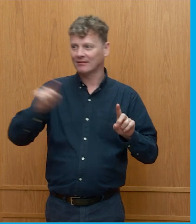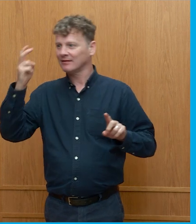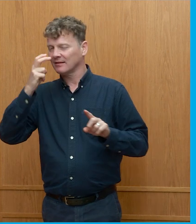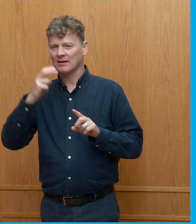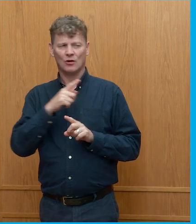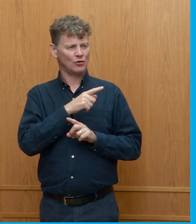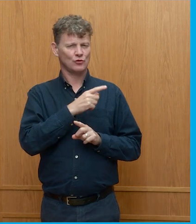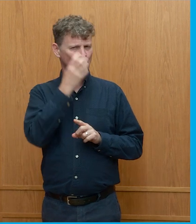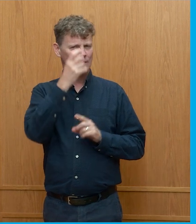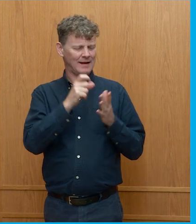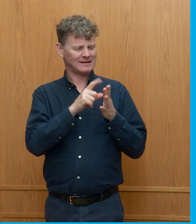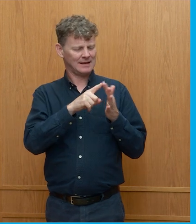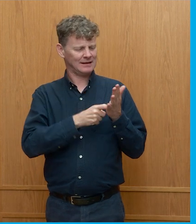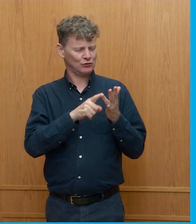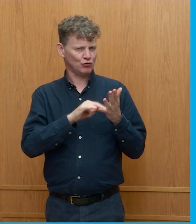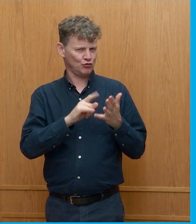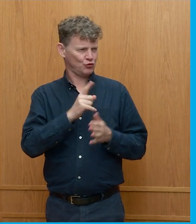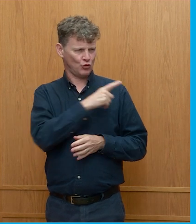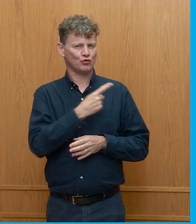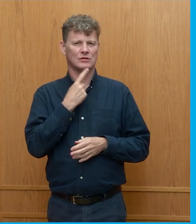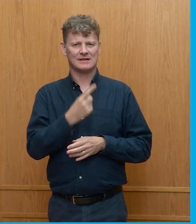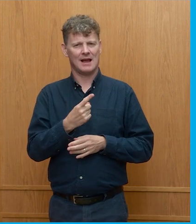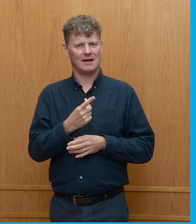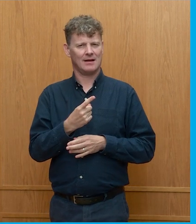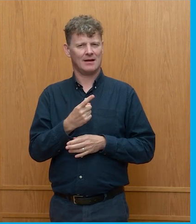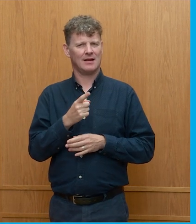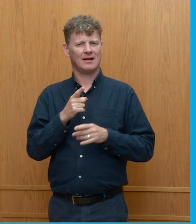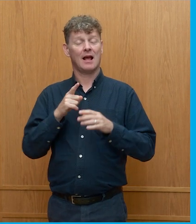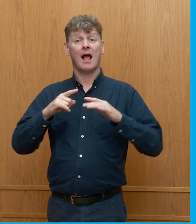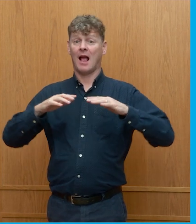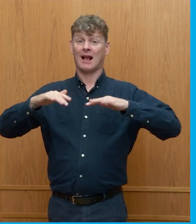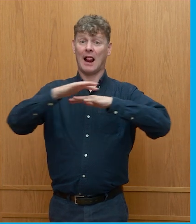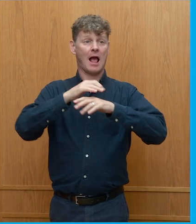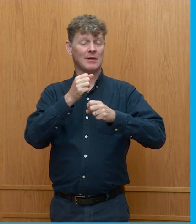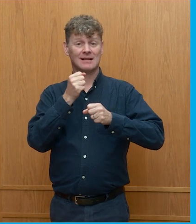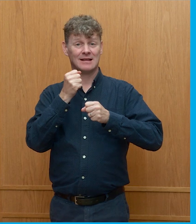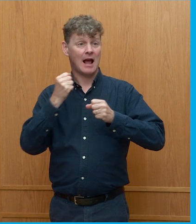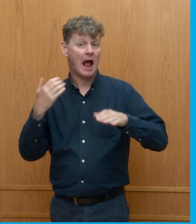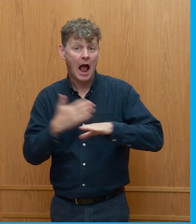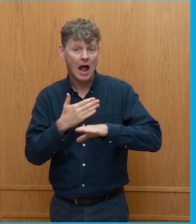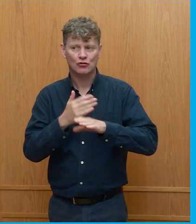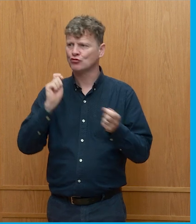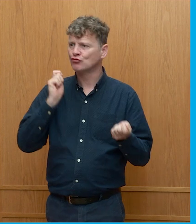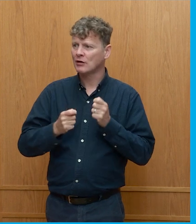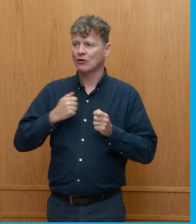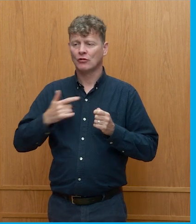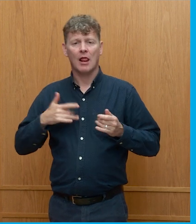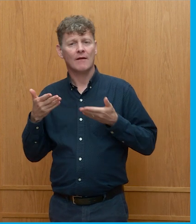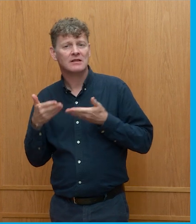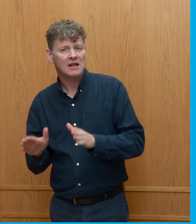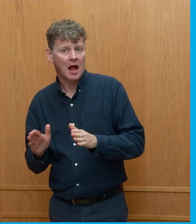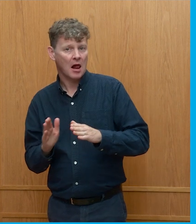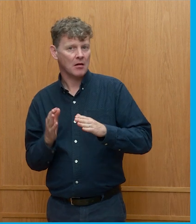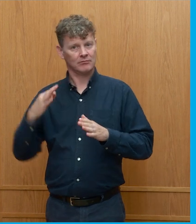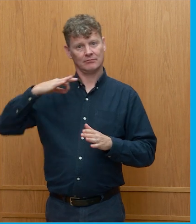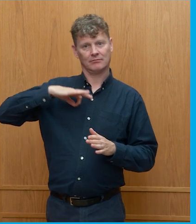what you said about the benefits of climate action by changing lifestyle, and it almost being like